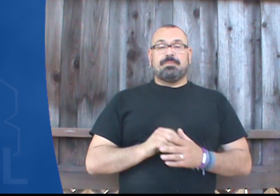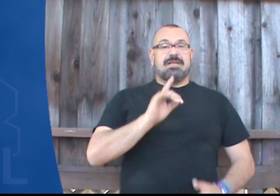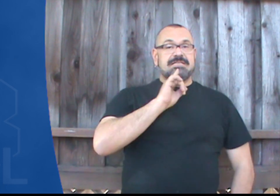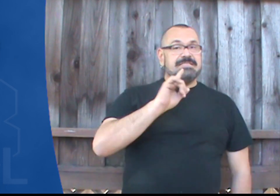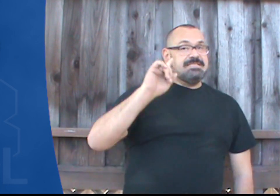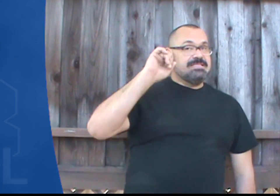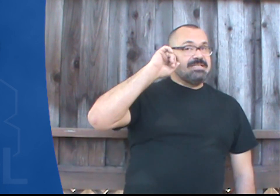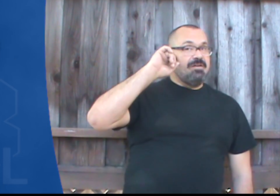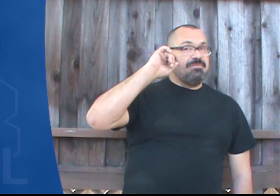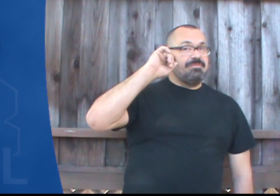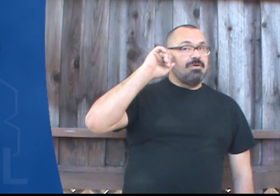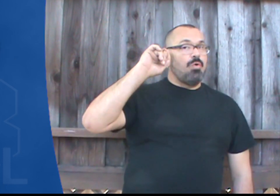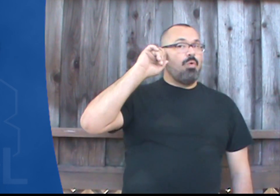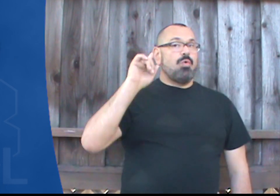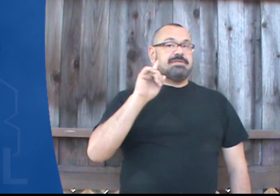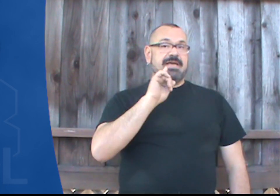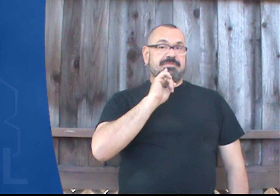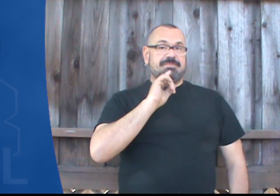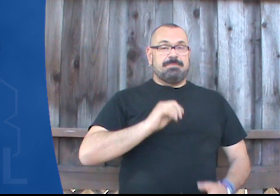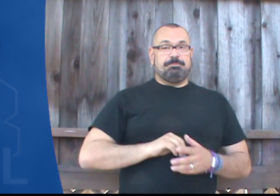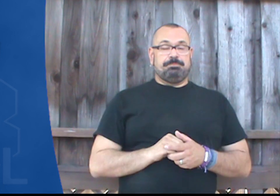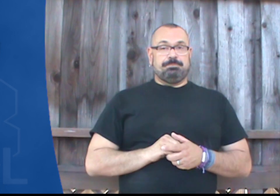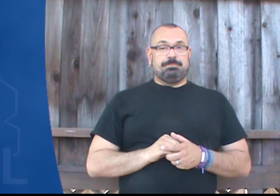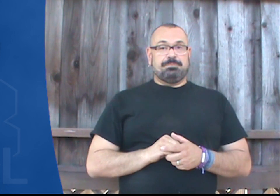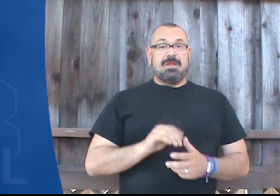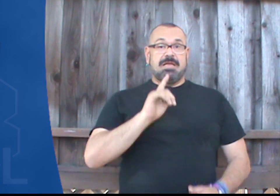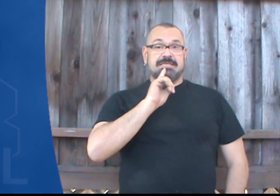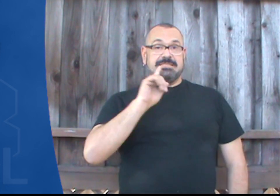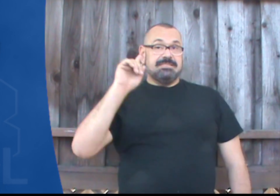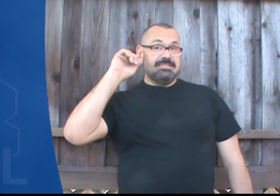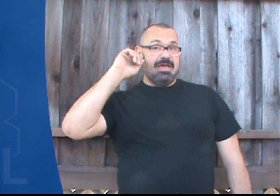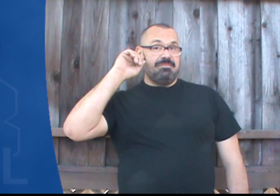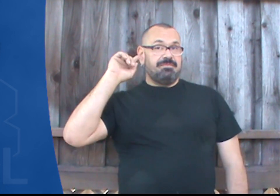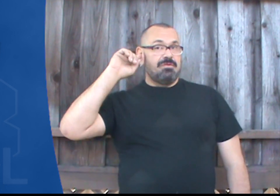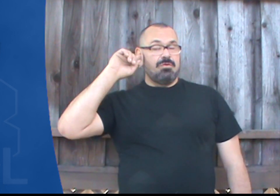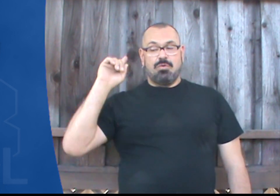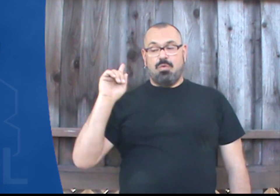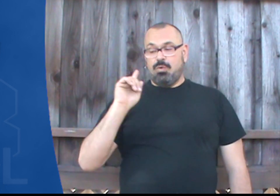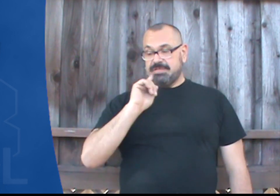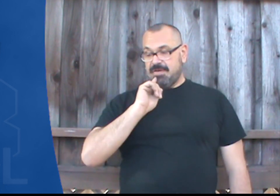Deaf or deaf. Deaf or deaf.